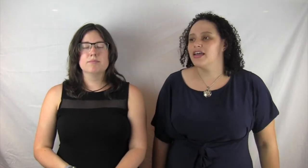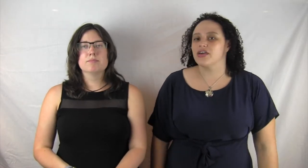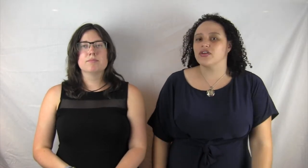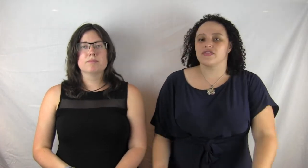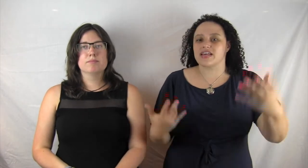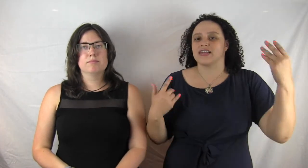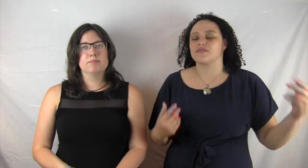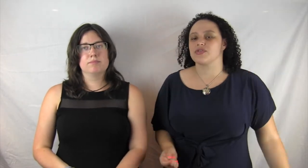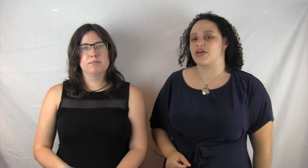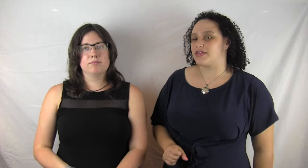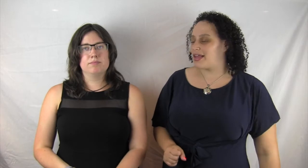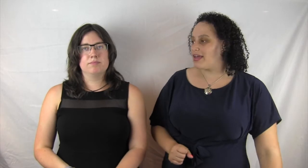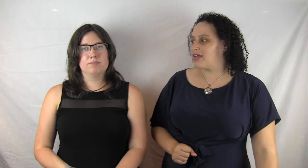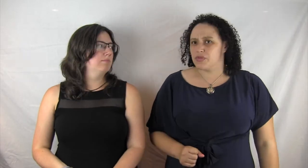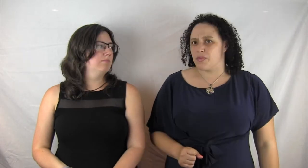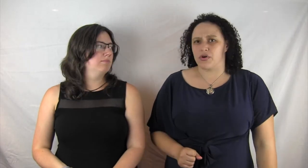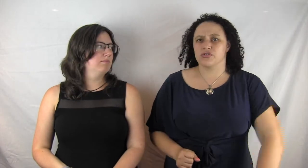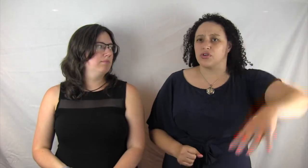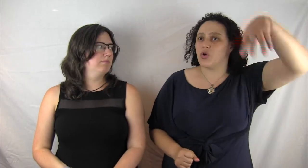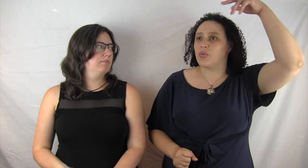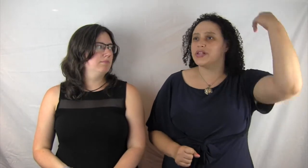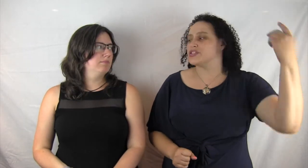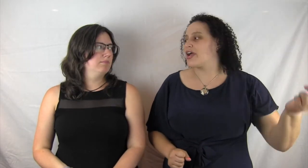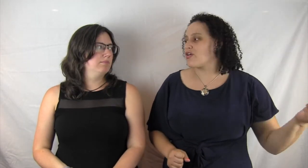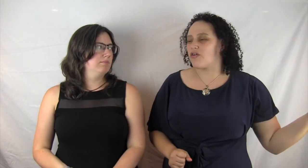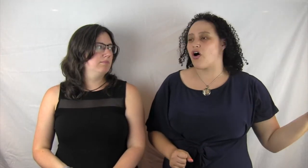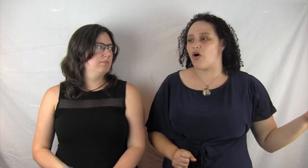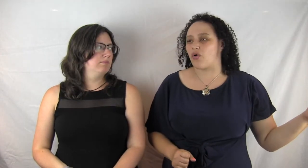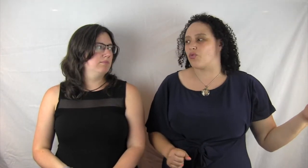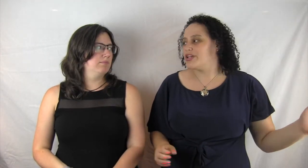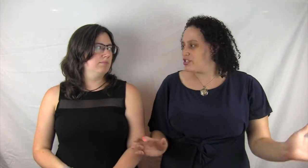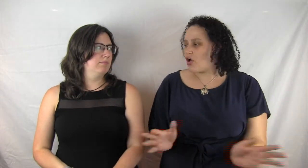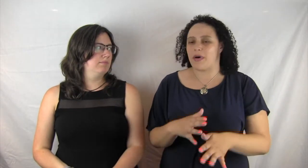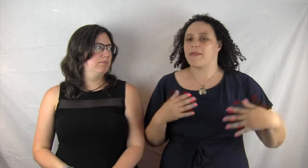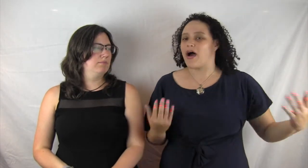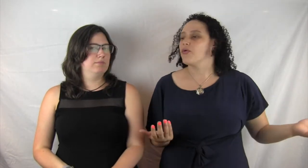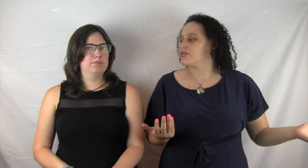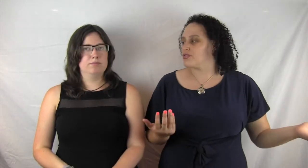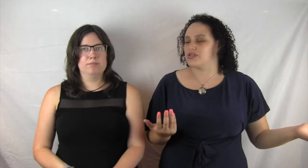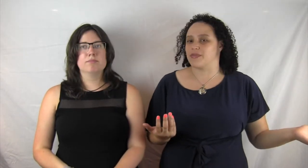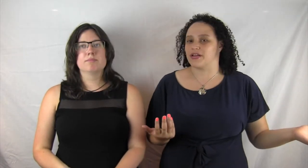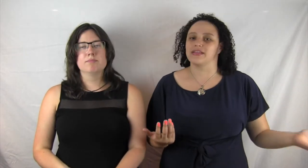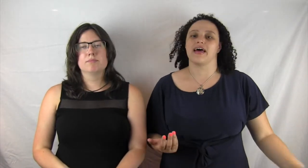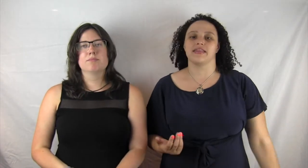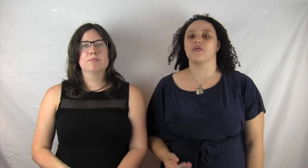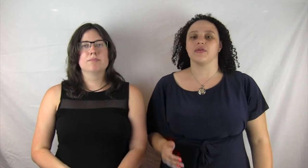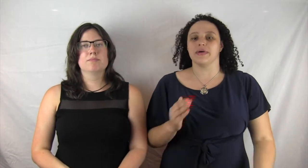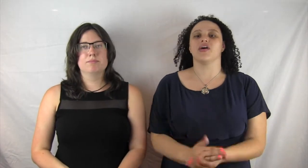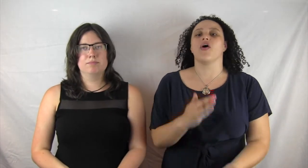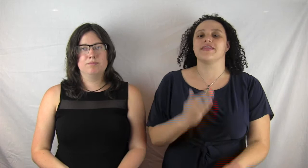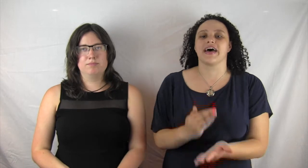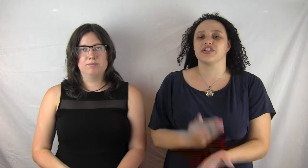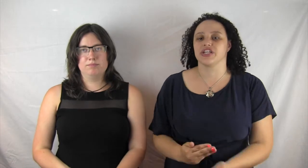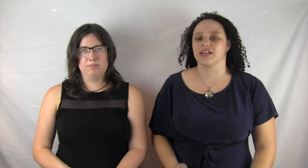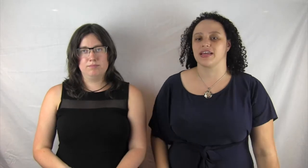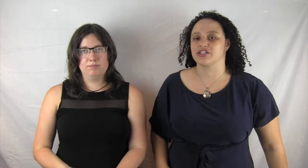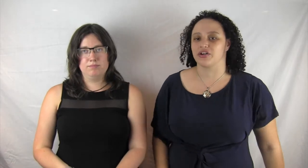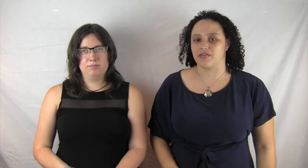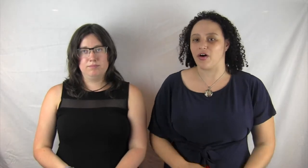he could have set it up so that like, the person who wins Caraballi wins all my powers or something like that. And they would have been on that shit like shit on